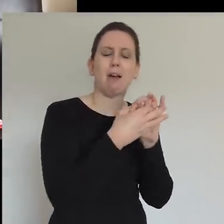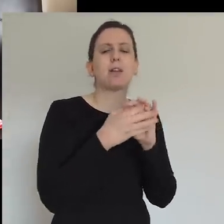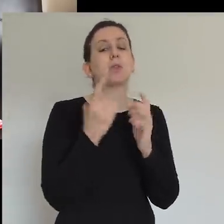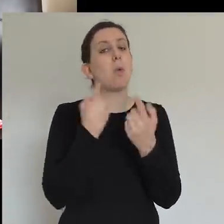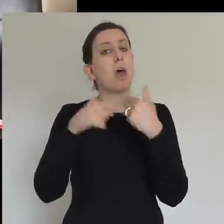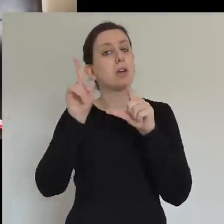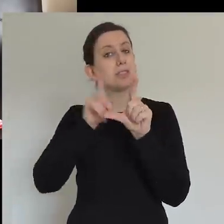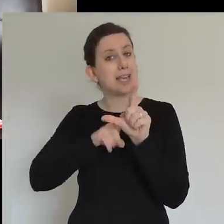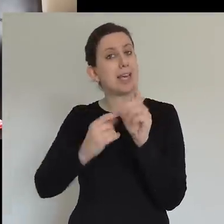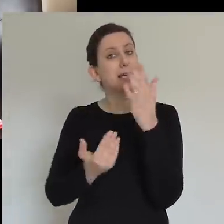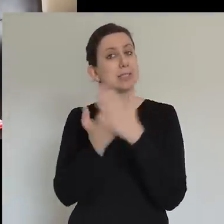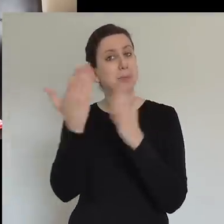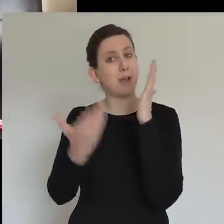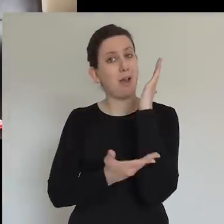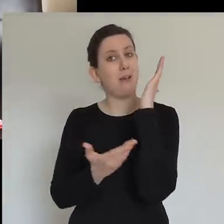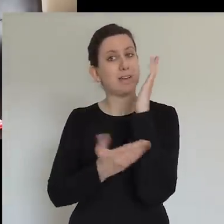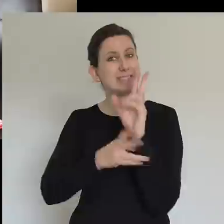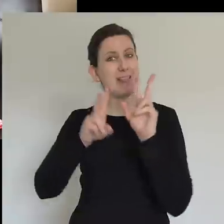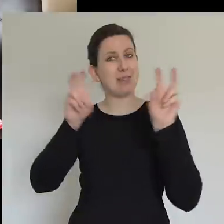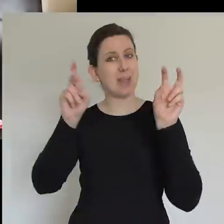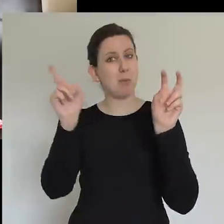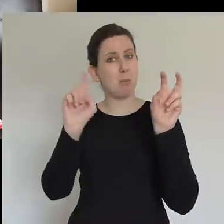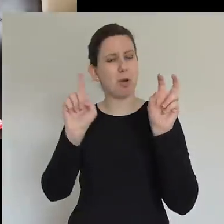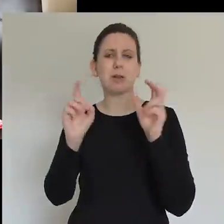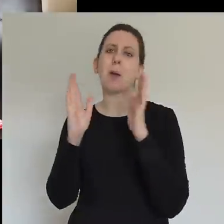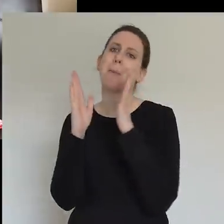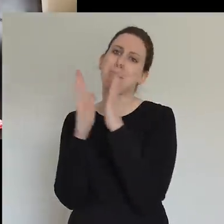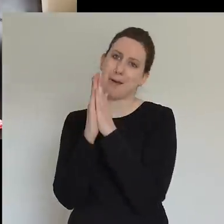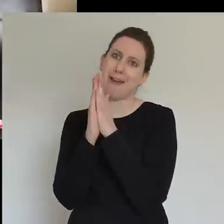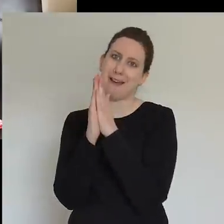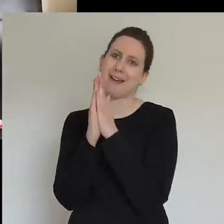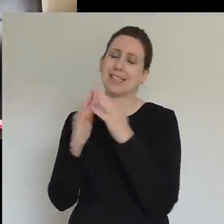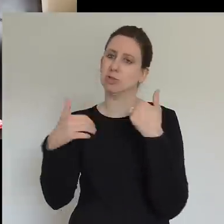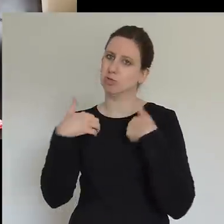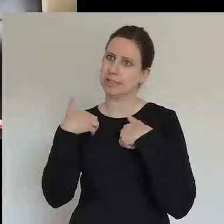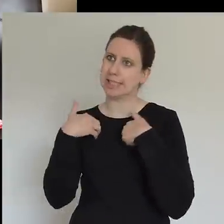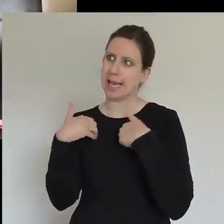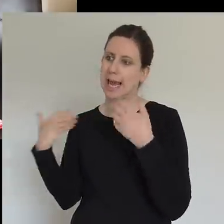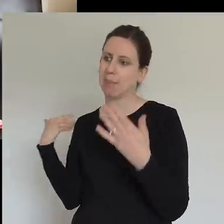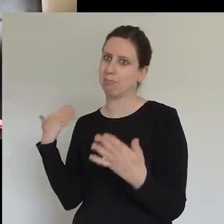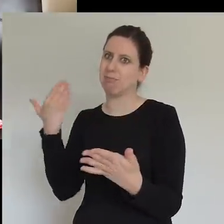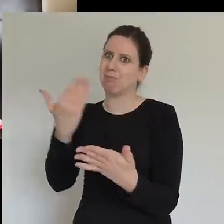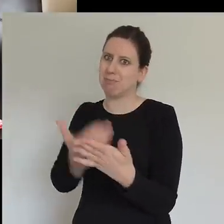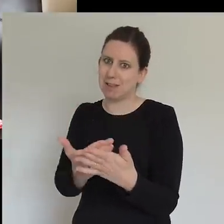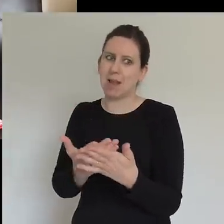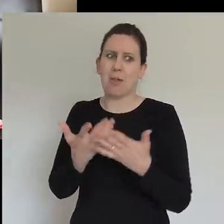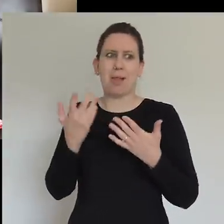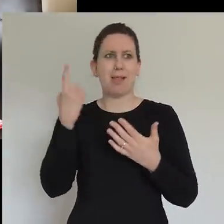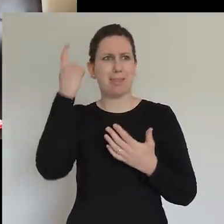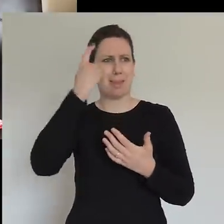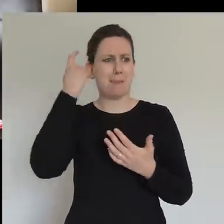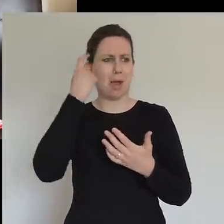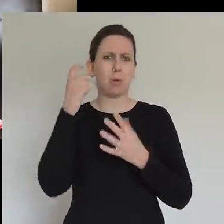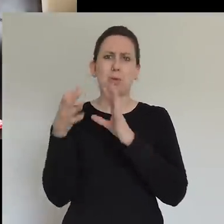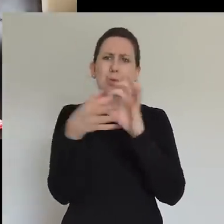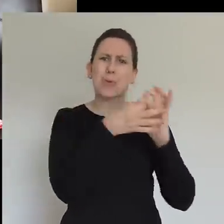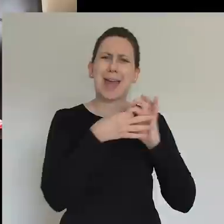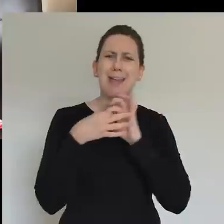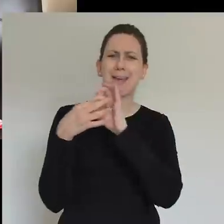wasn't it? Which is interesting. But now we're thinking about being together, the Acts church today. And they're huddled together and then the Holy